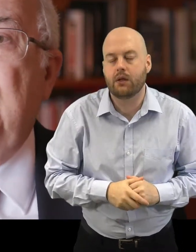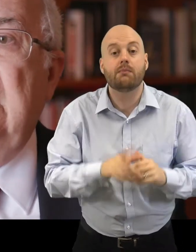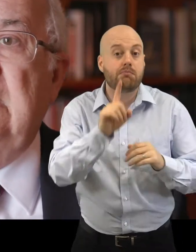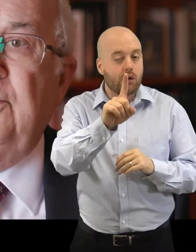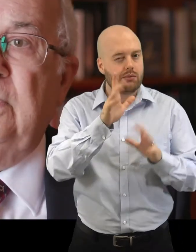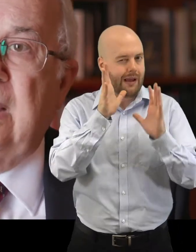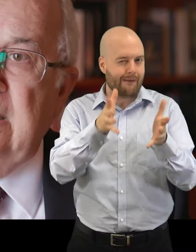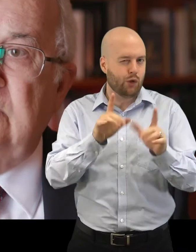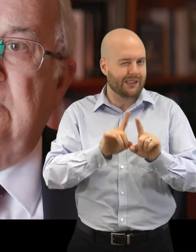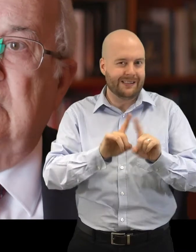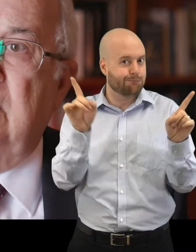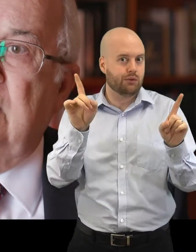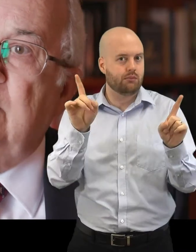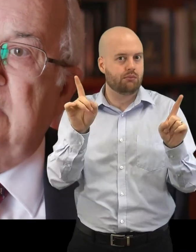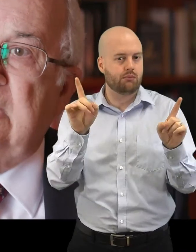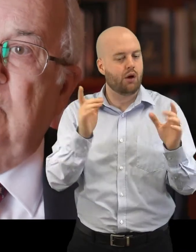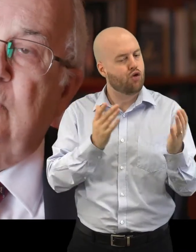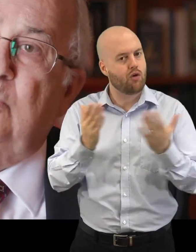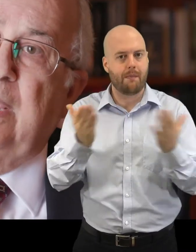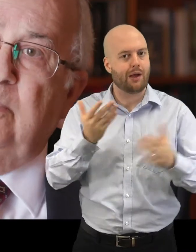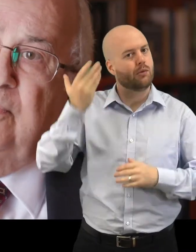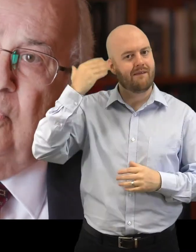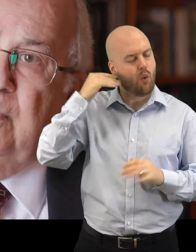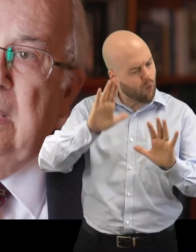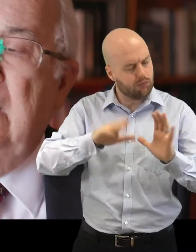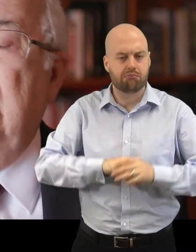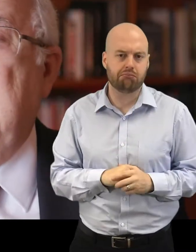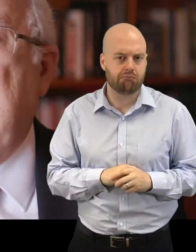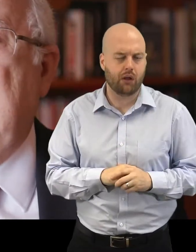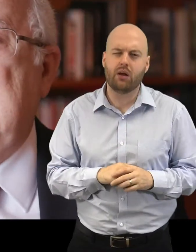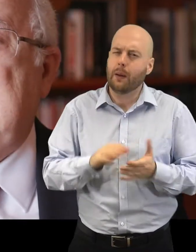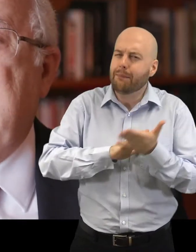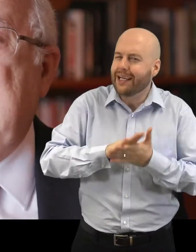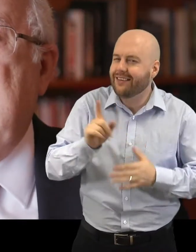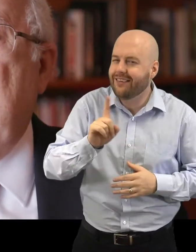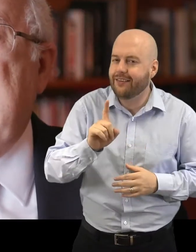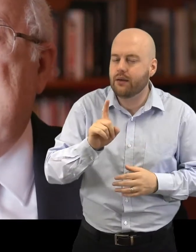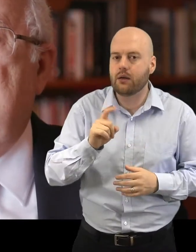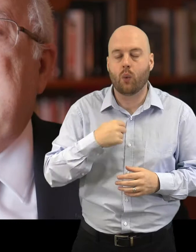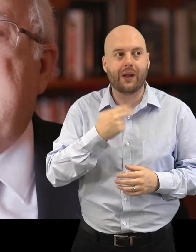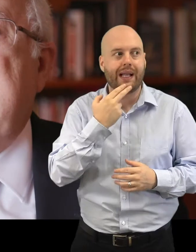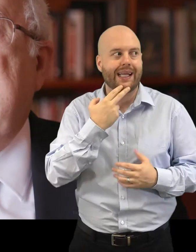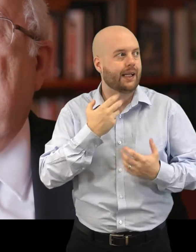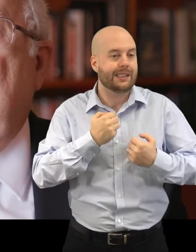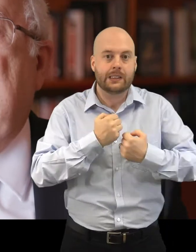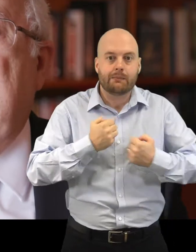be different kinds of libraries than those that we had before. By that I mean, we need a space where